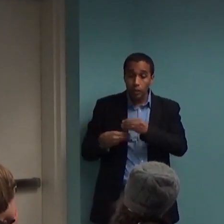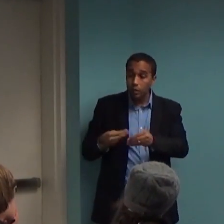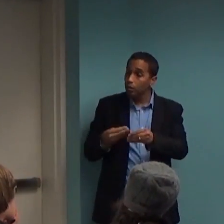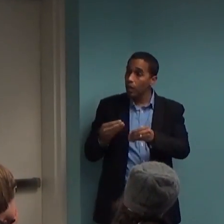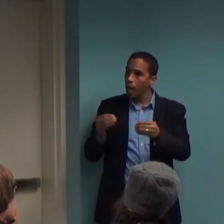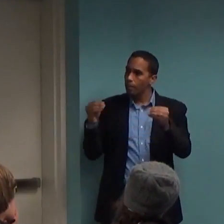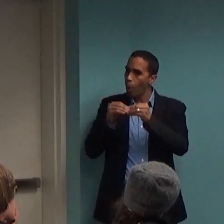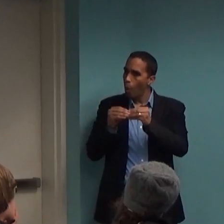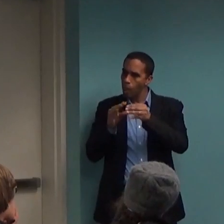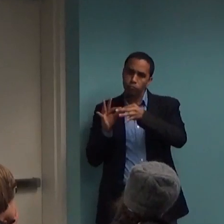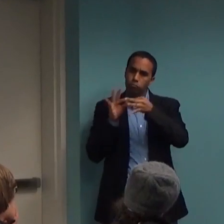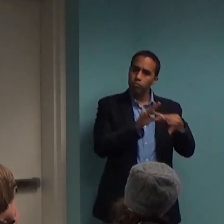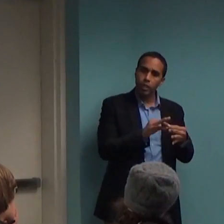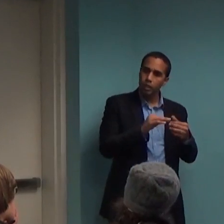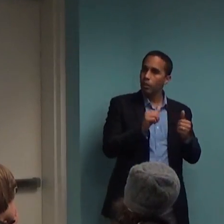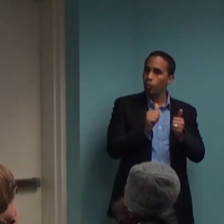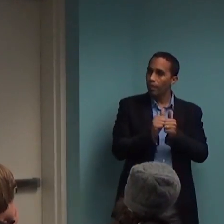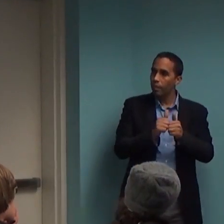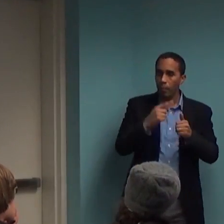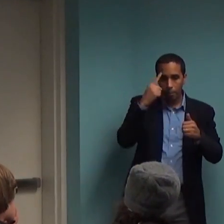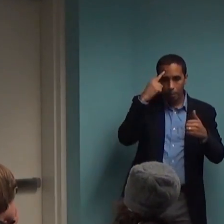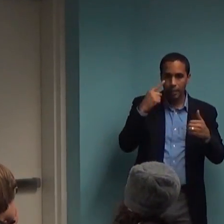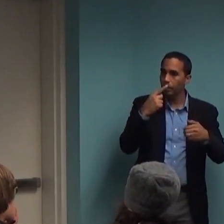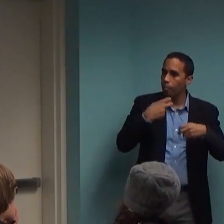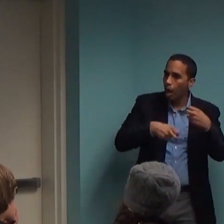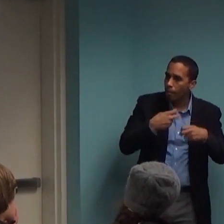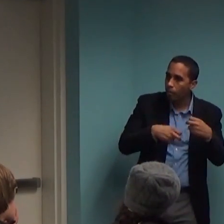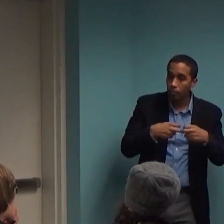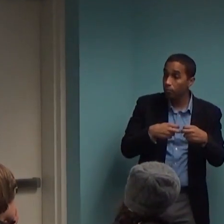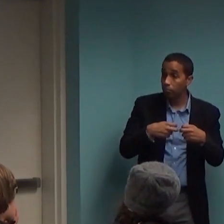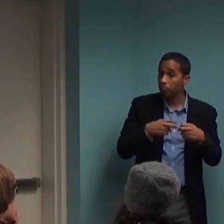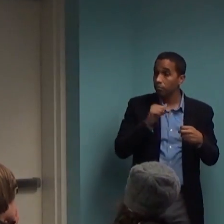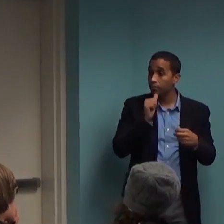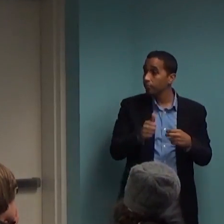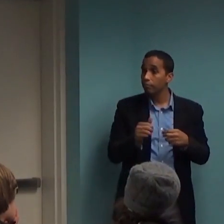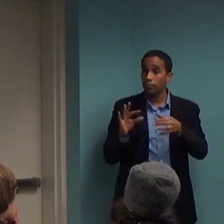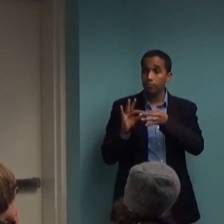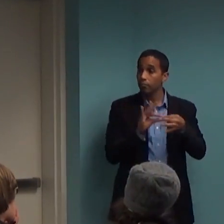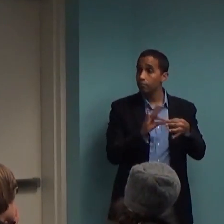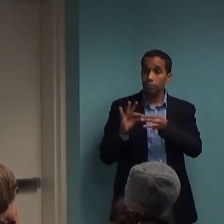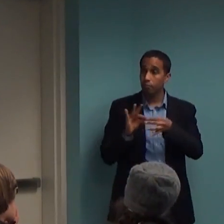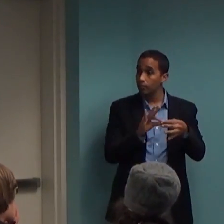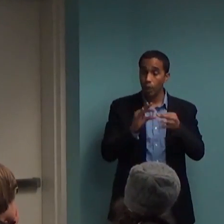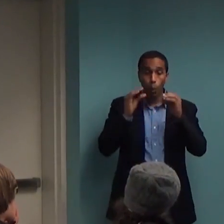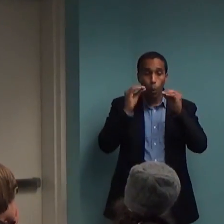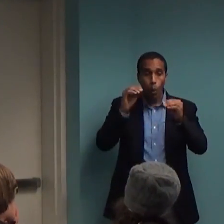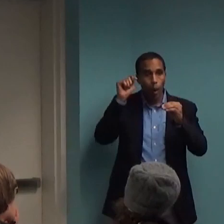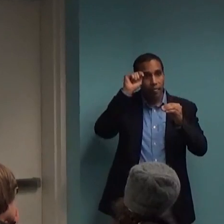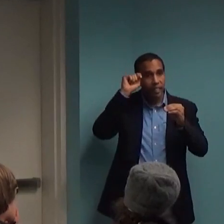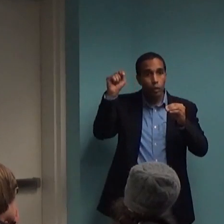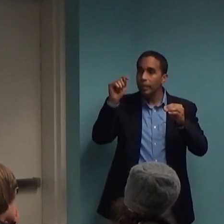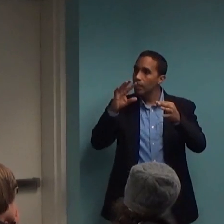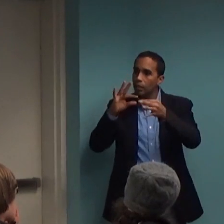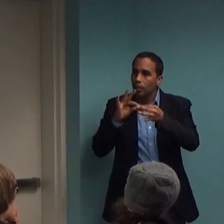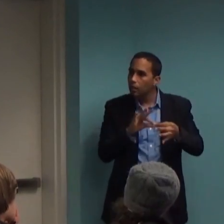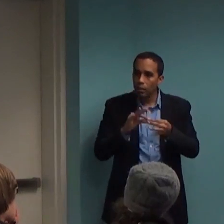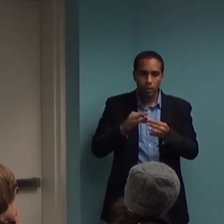do find genes that are associated with psychopathology, but we don't have psychiatric theories that would suggest that those